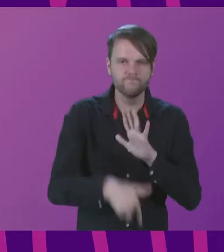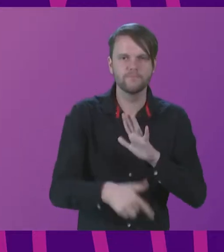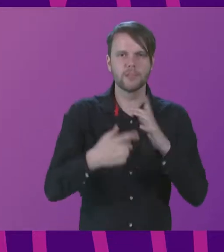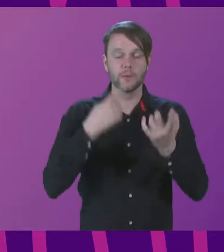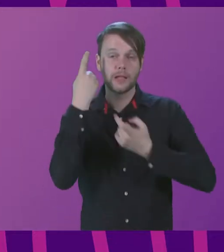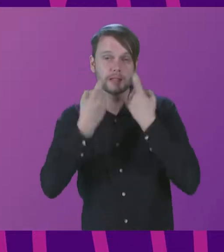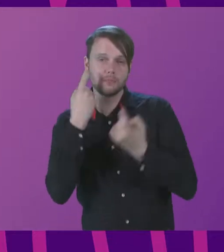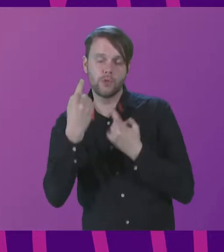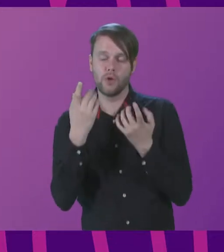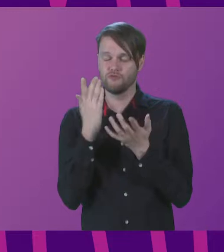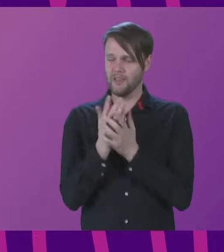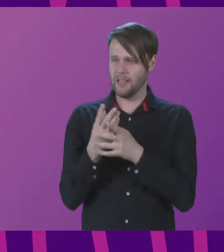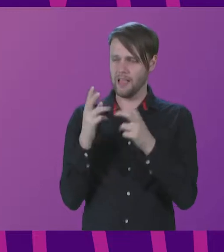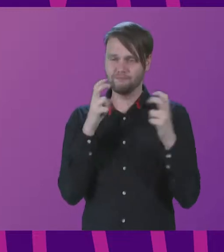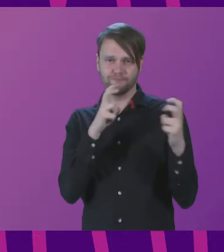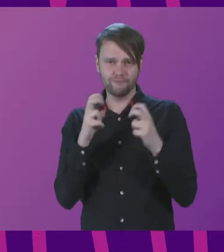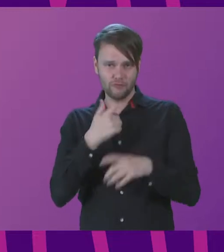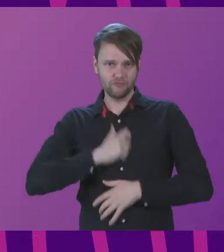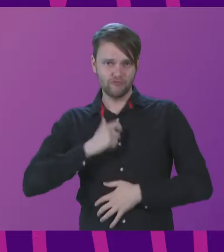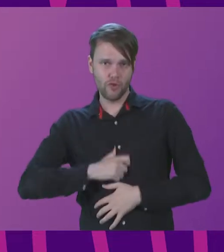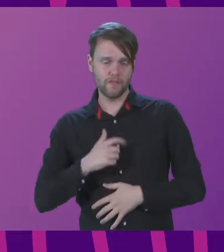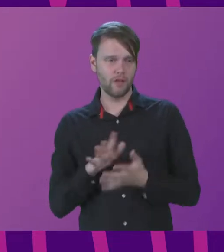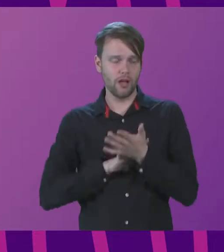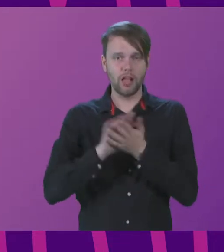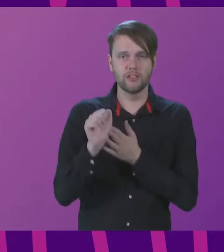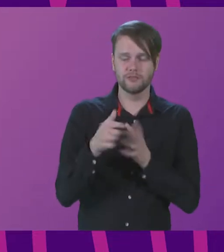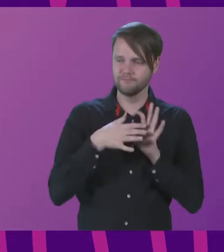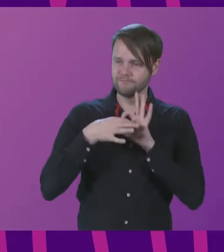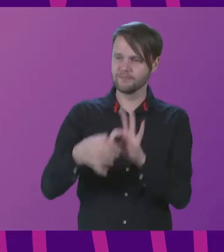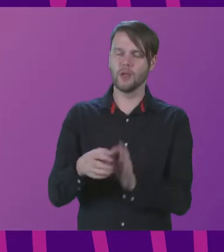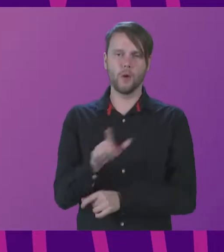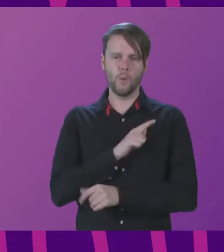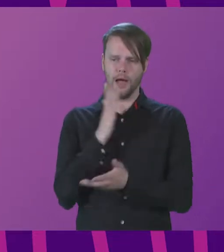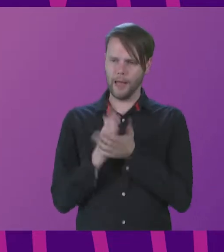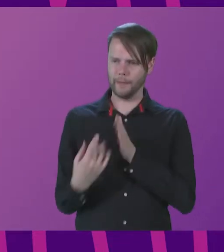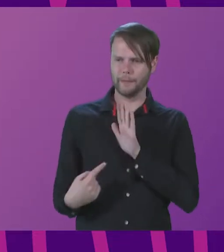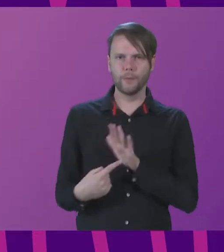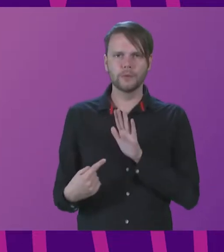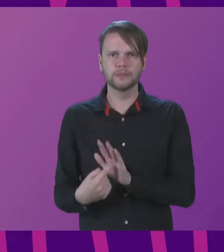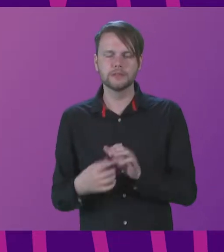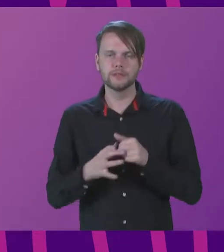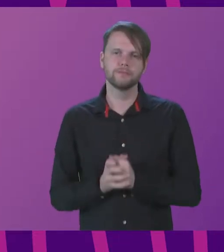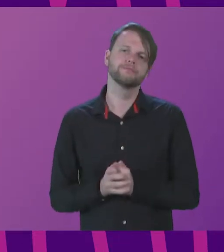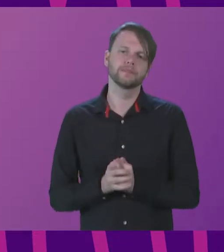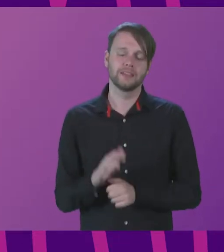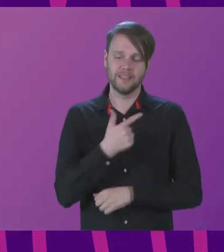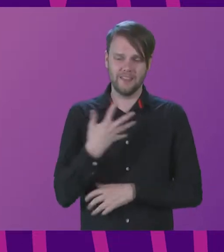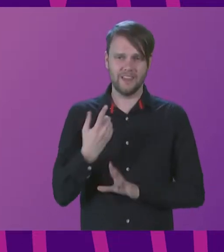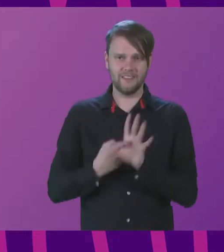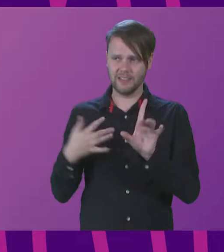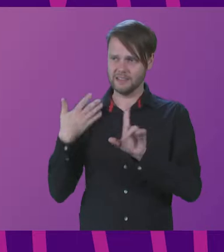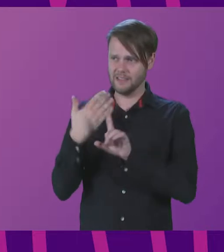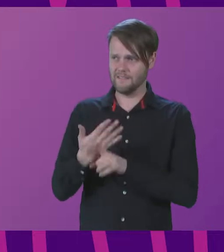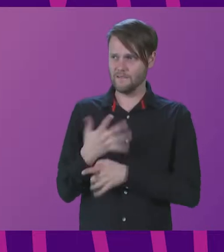exploring the unrivaled role that culture can play in connecting us and why this is so important 75 years on